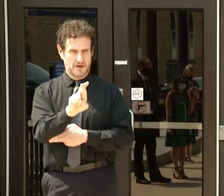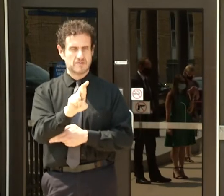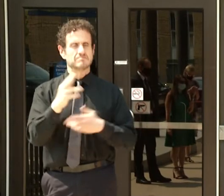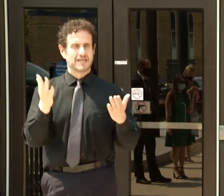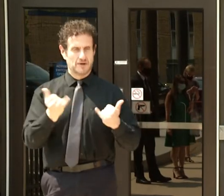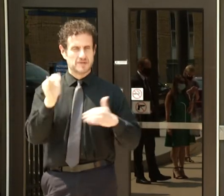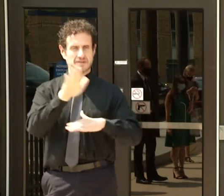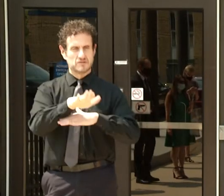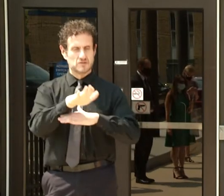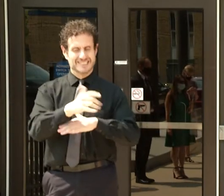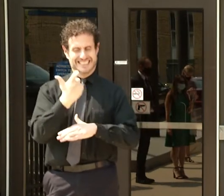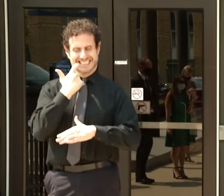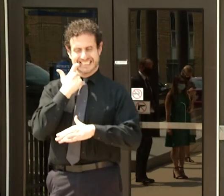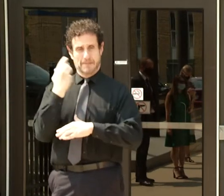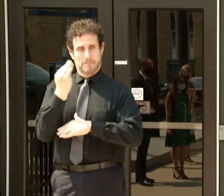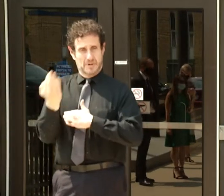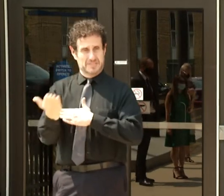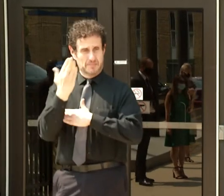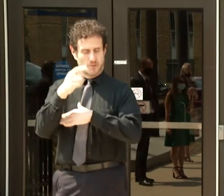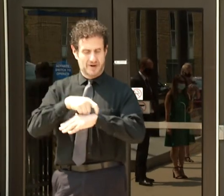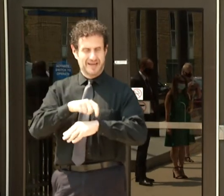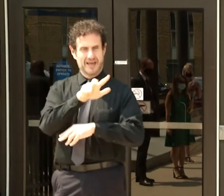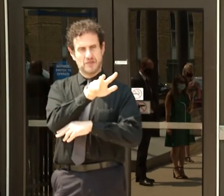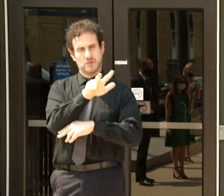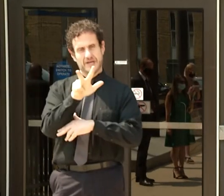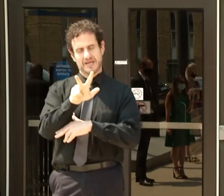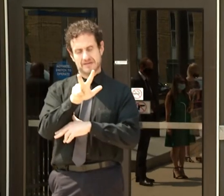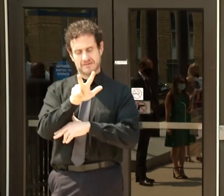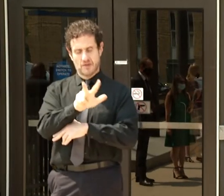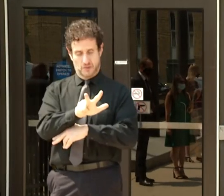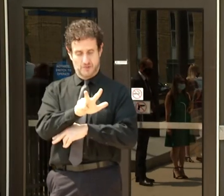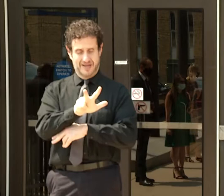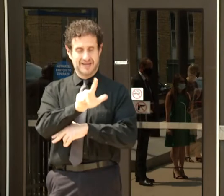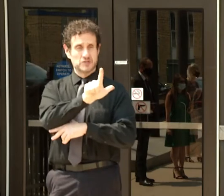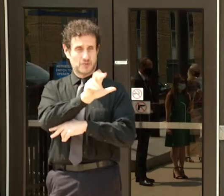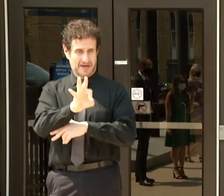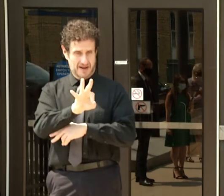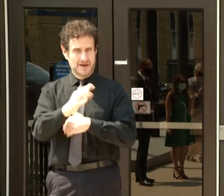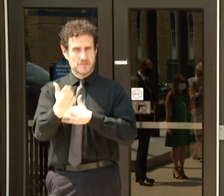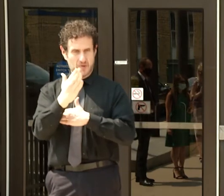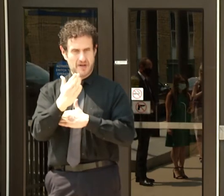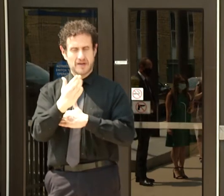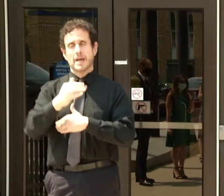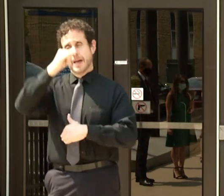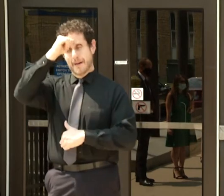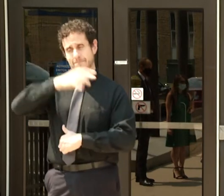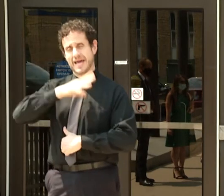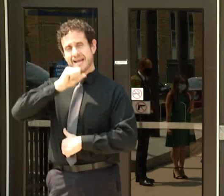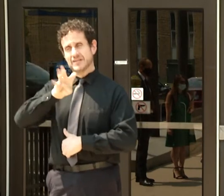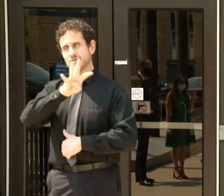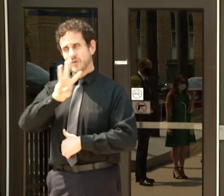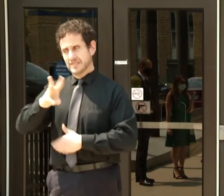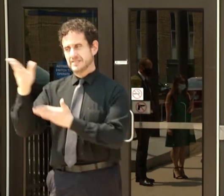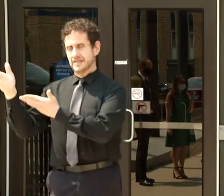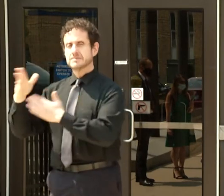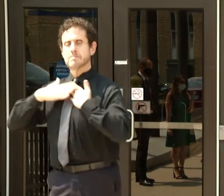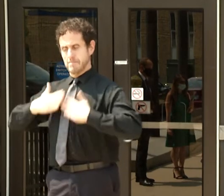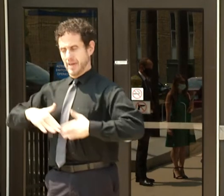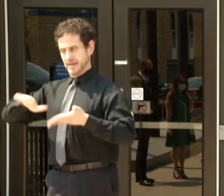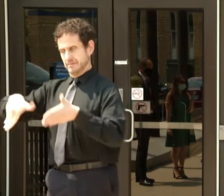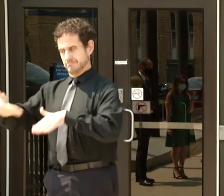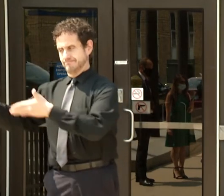On Monday morning at 3 29 a.m. a 46 year old man was brought to the medical examiner's office.